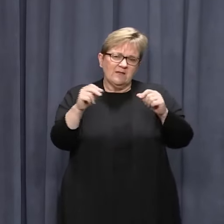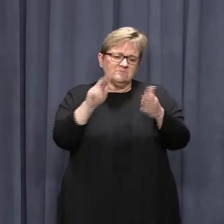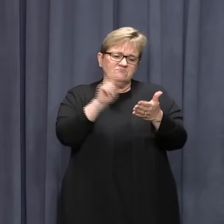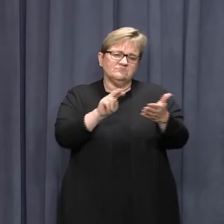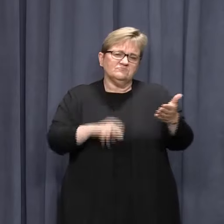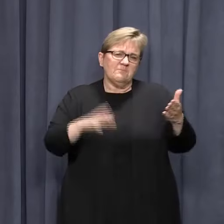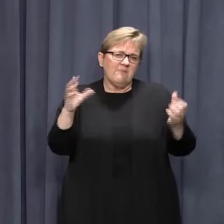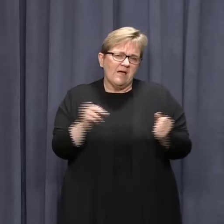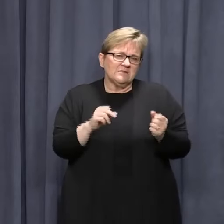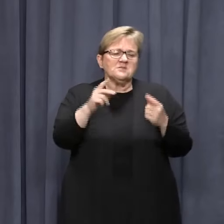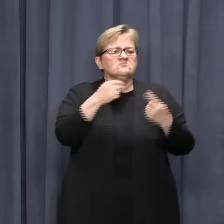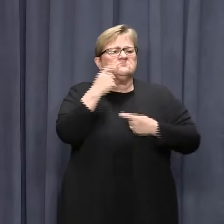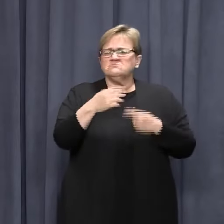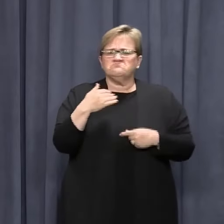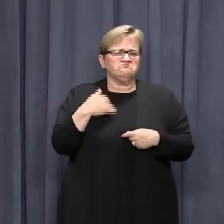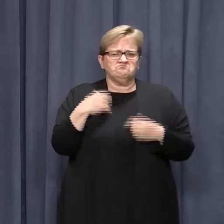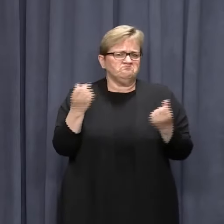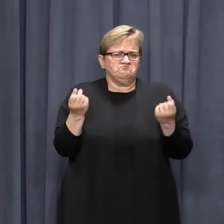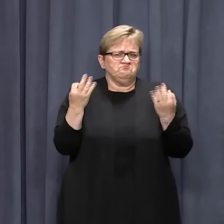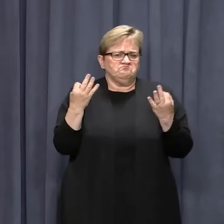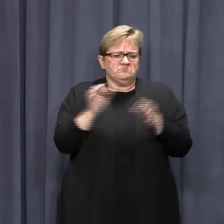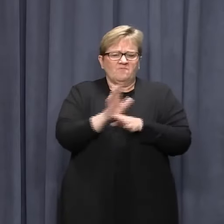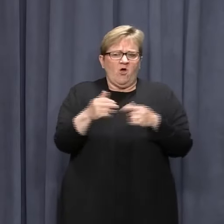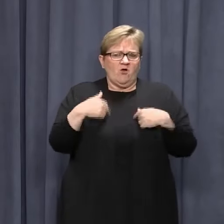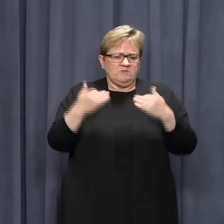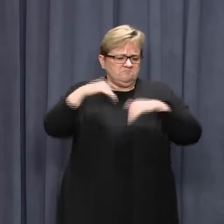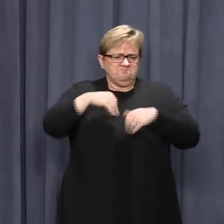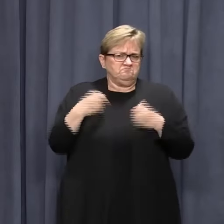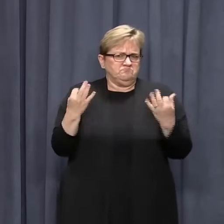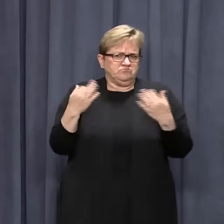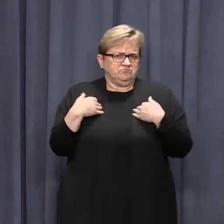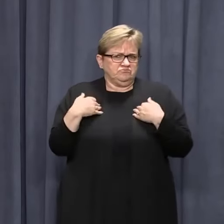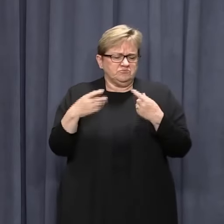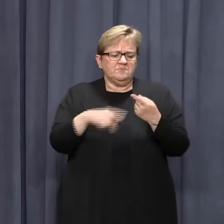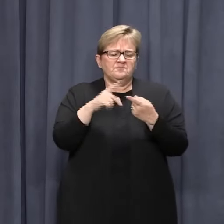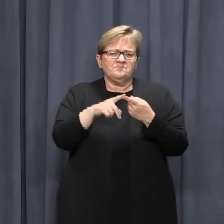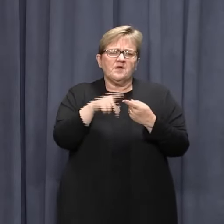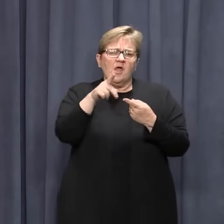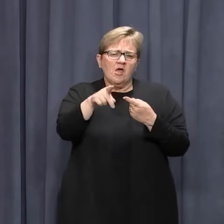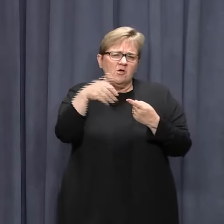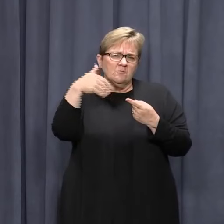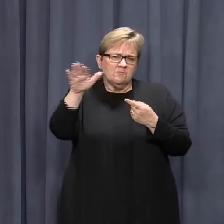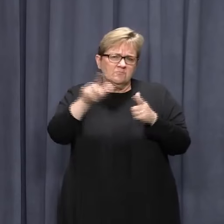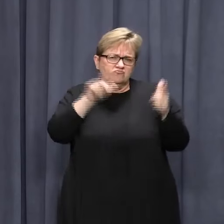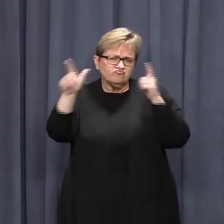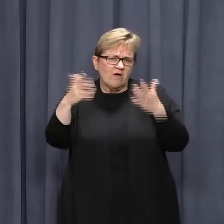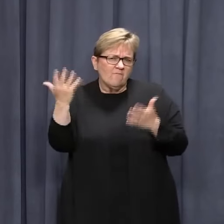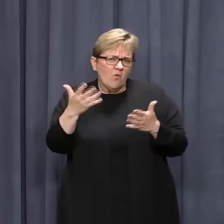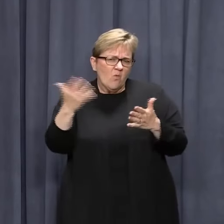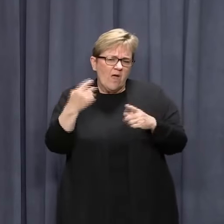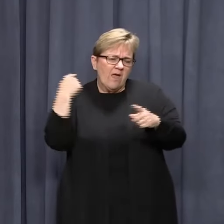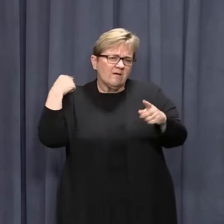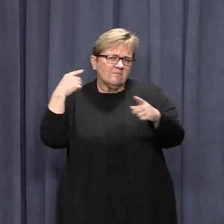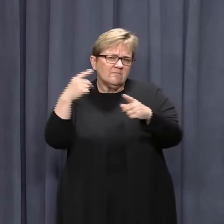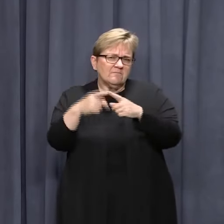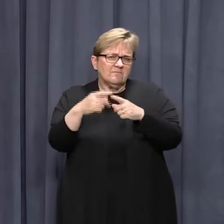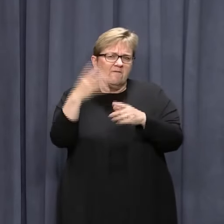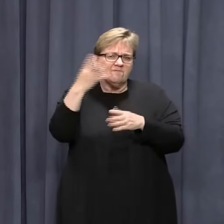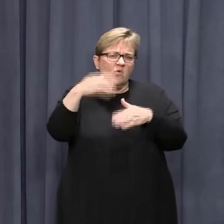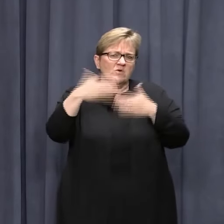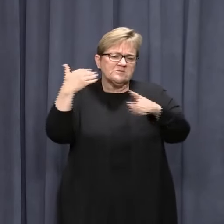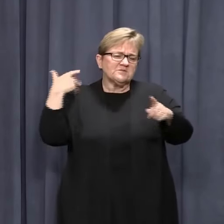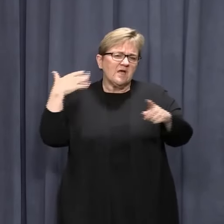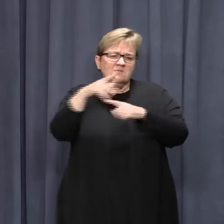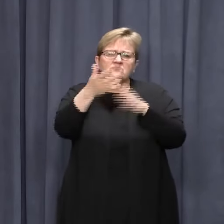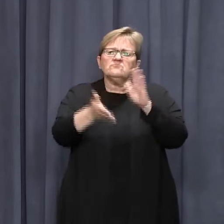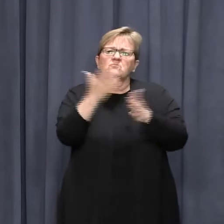stipulating they do not have any COVID-19 symptoms and which jurisdictions they have been in over the previous 14